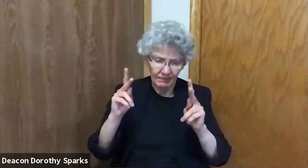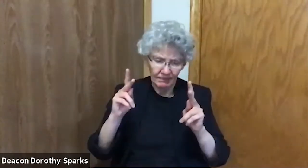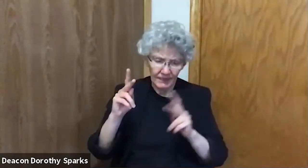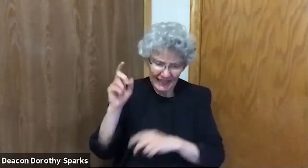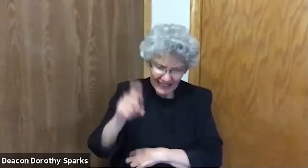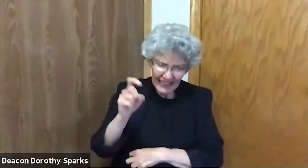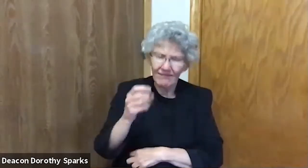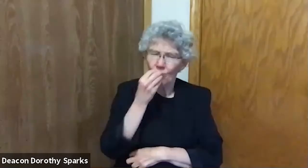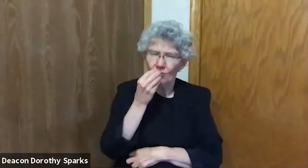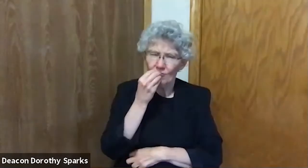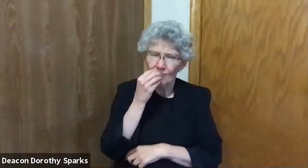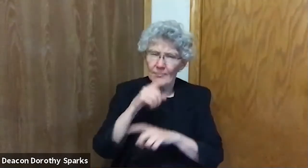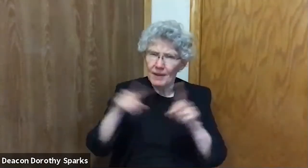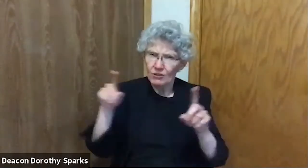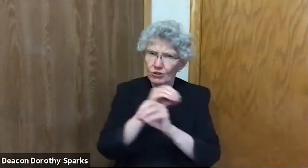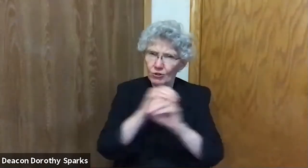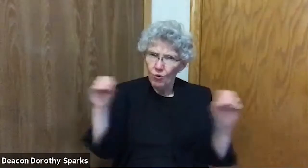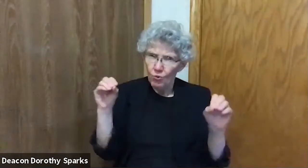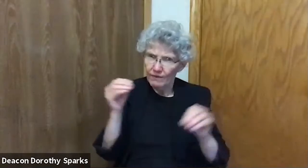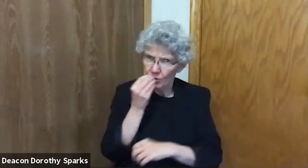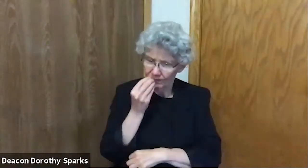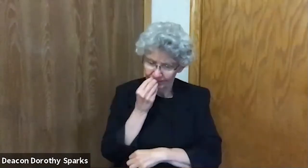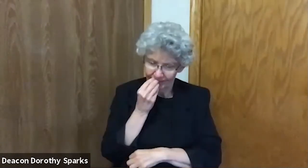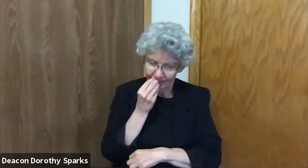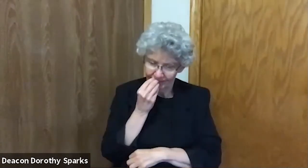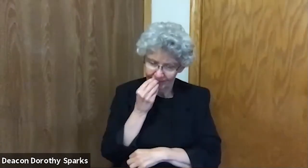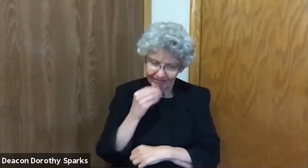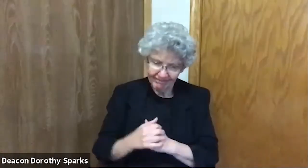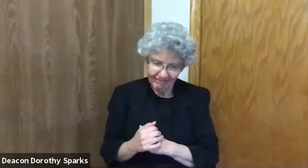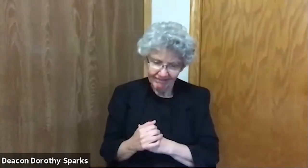for those whose bodies need nourishment that they cannot provide